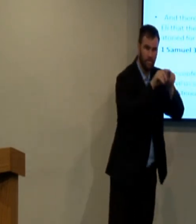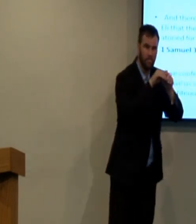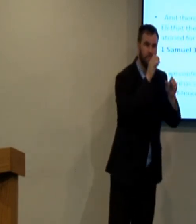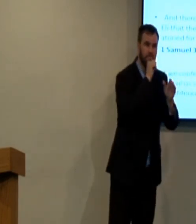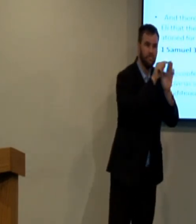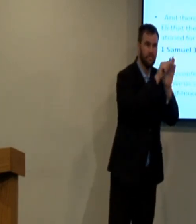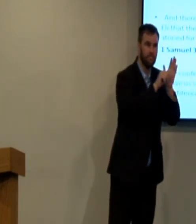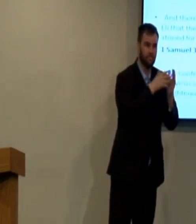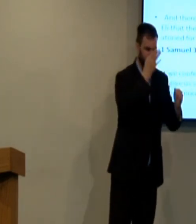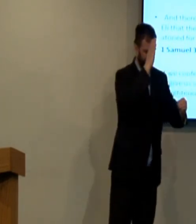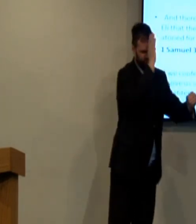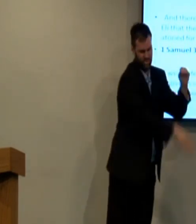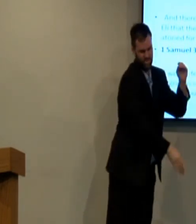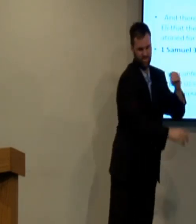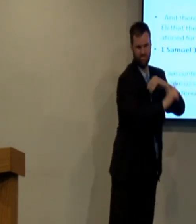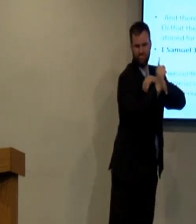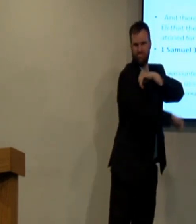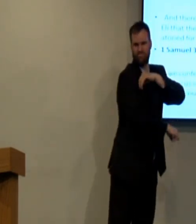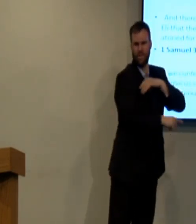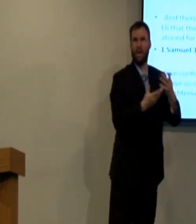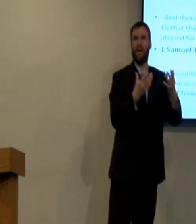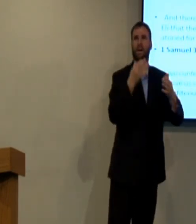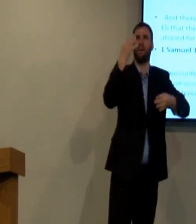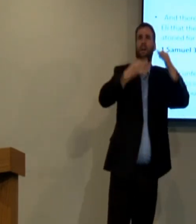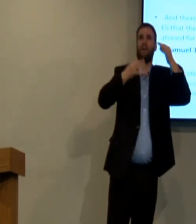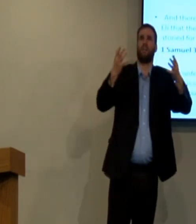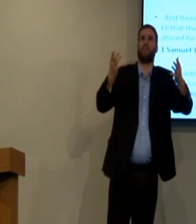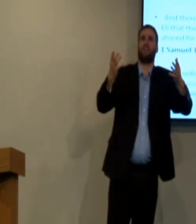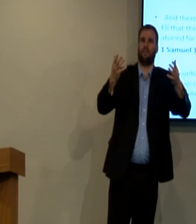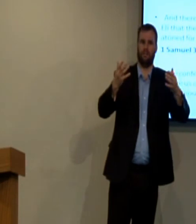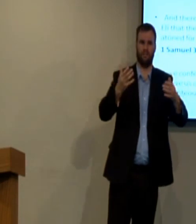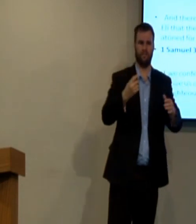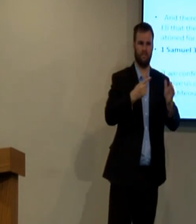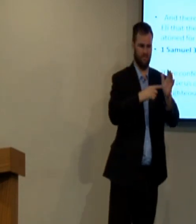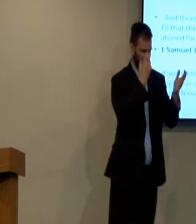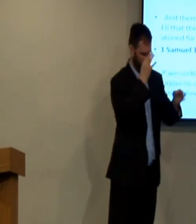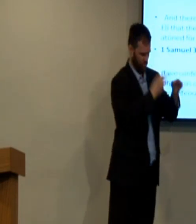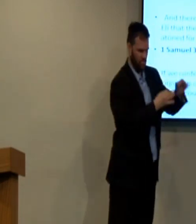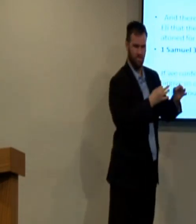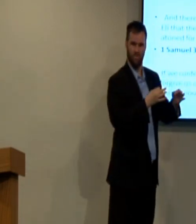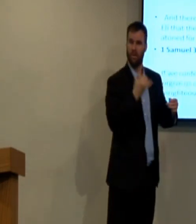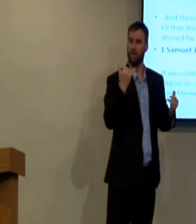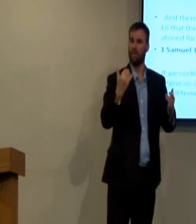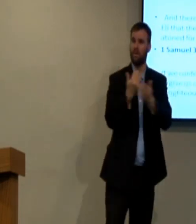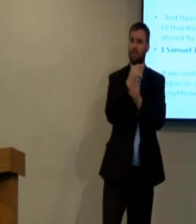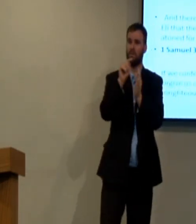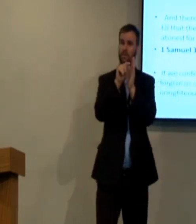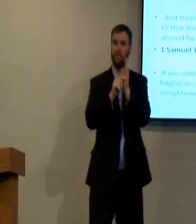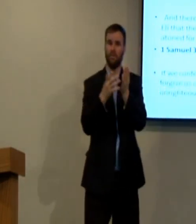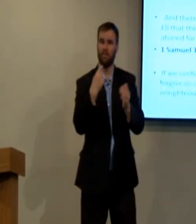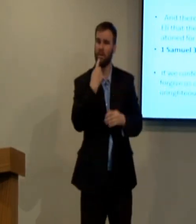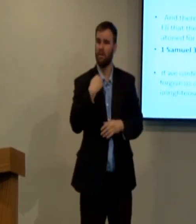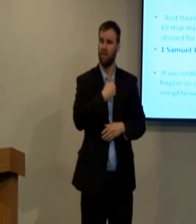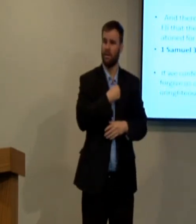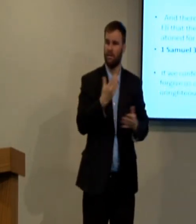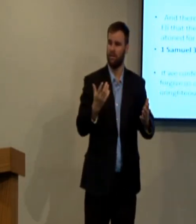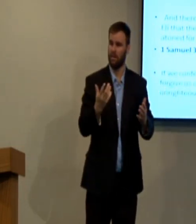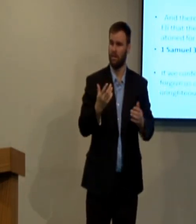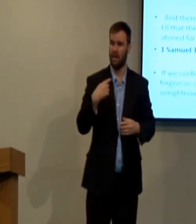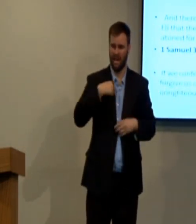is it the same as the Old Testament? You'll be cut off and punished forever? You'll be judged and have it? The New Testament